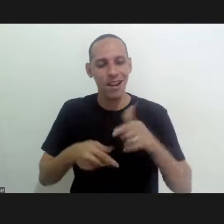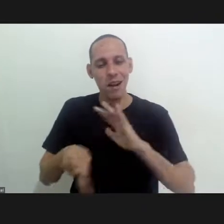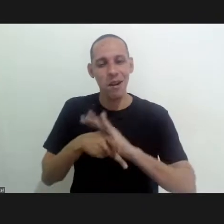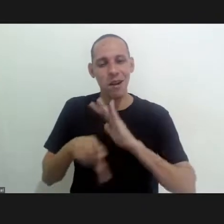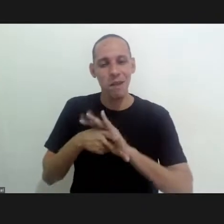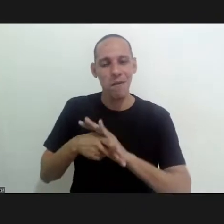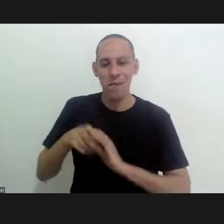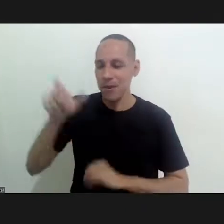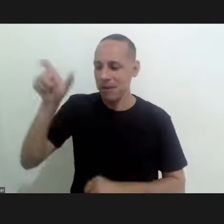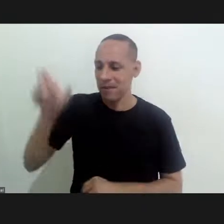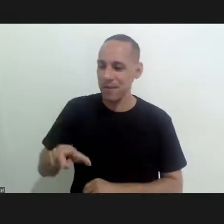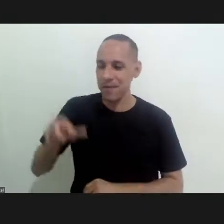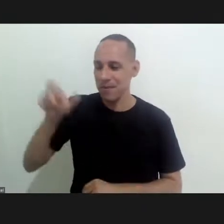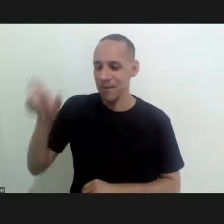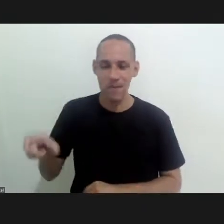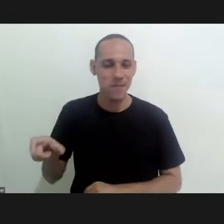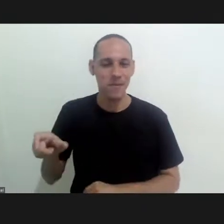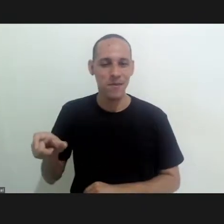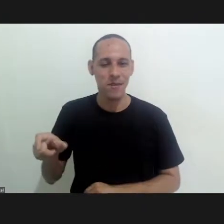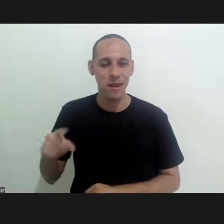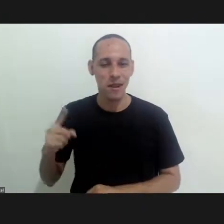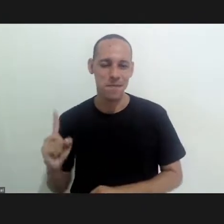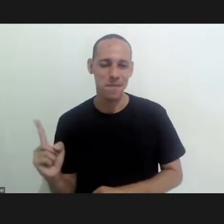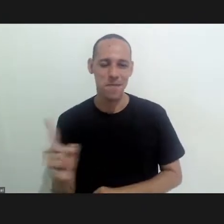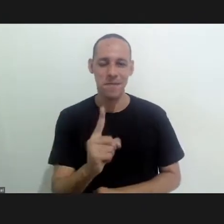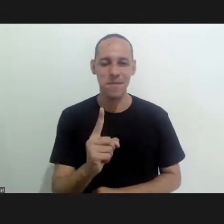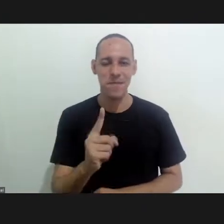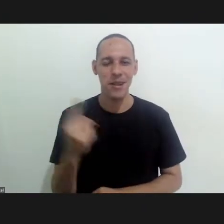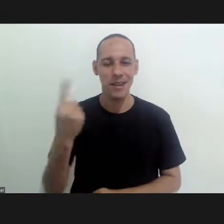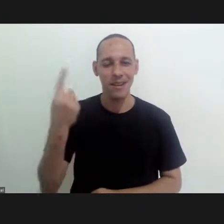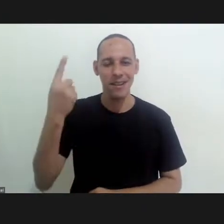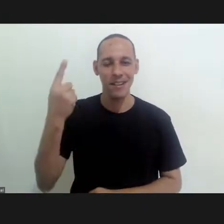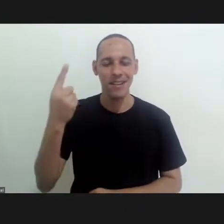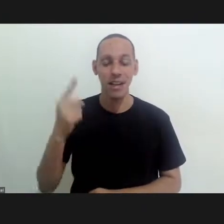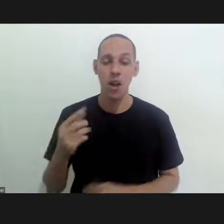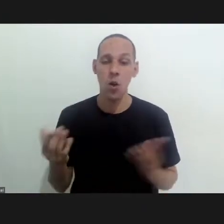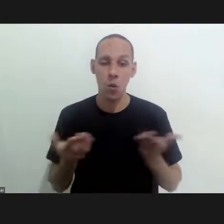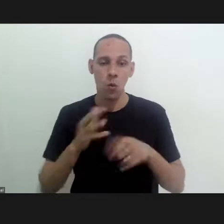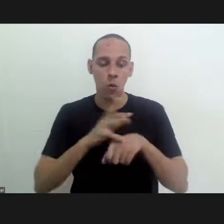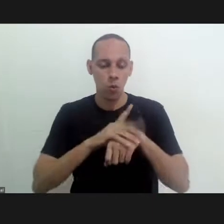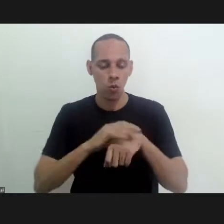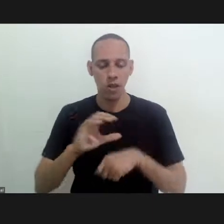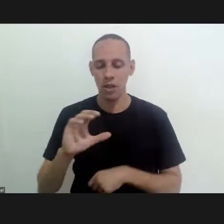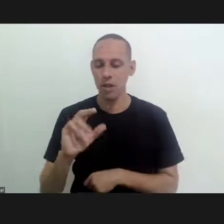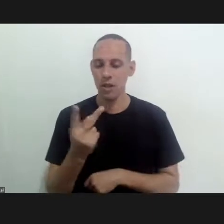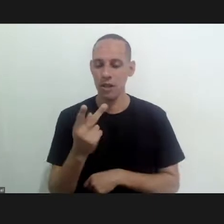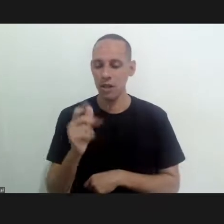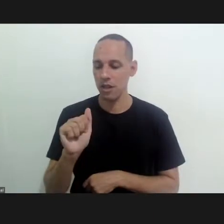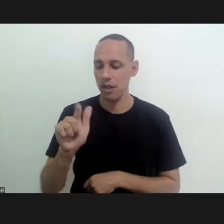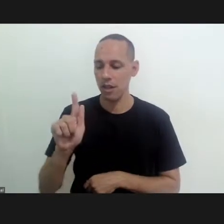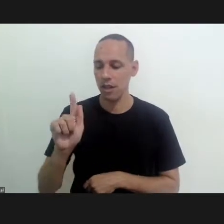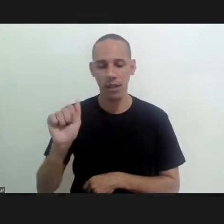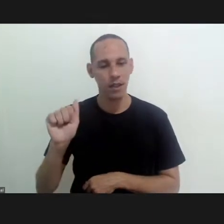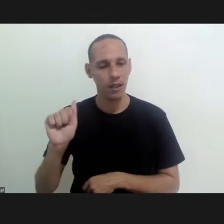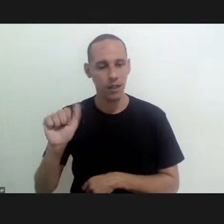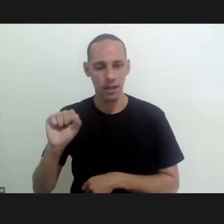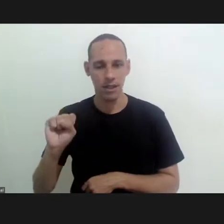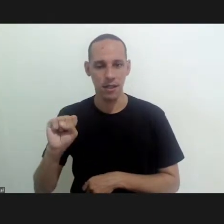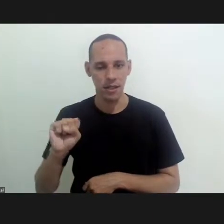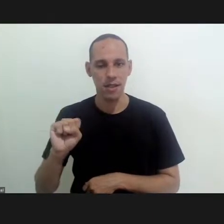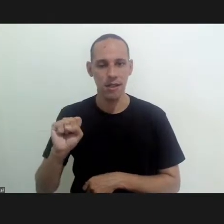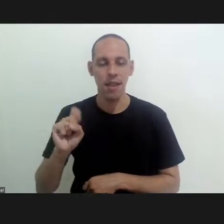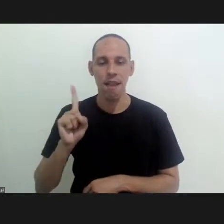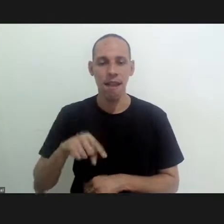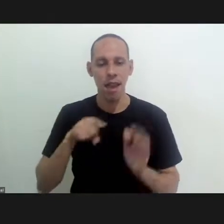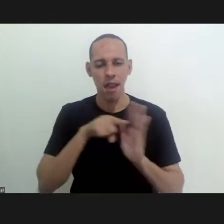and continuing the legacy of our pioneers in Chagas disease. We have one of